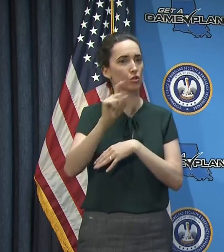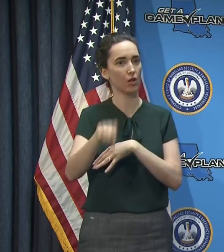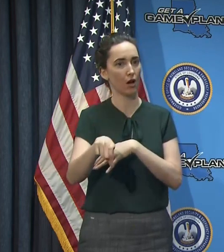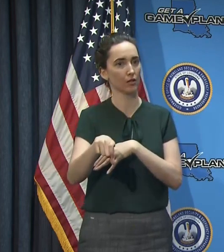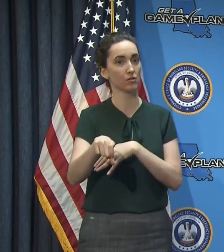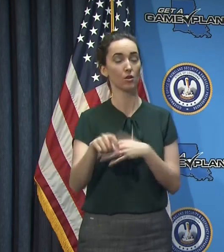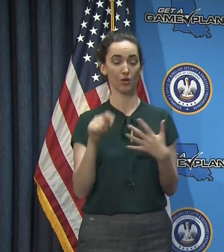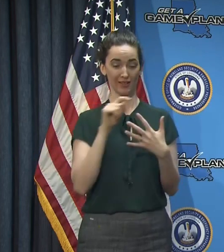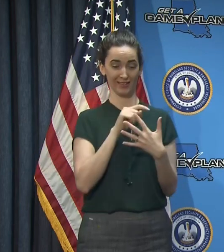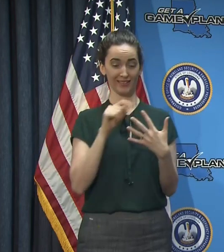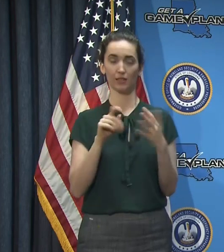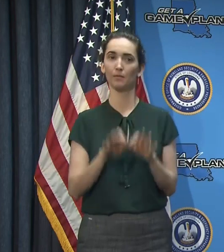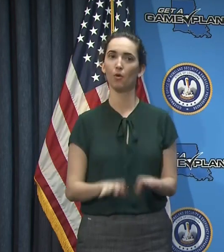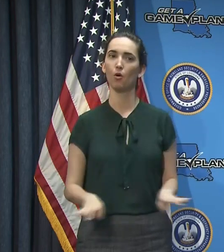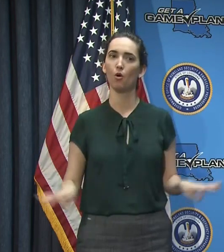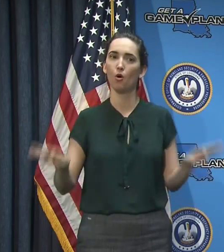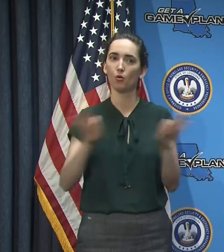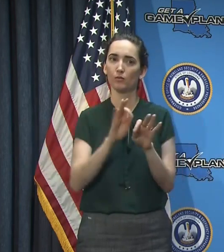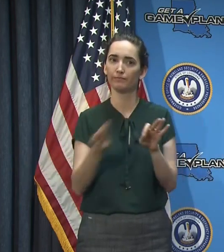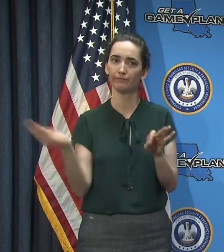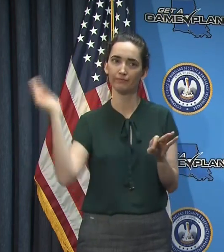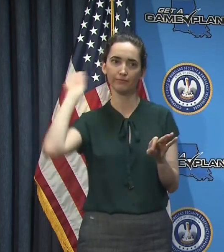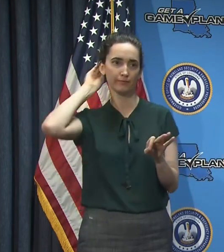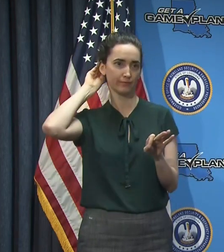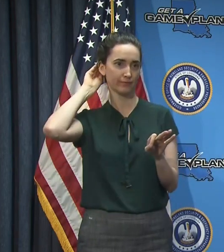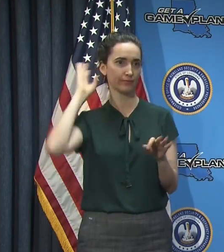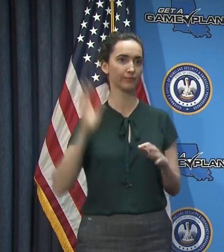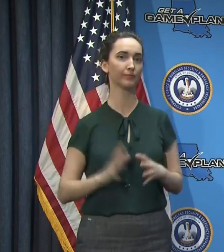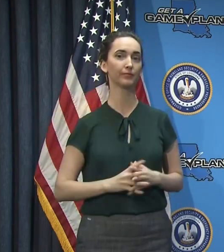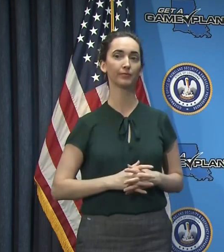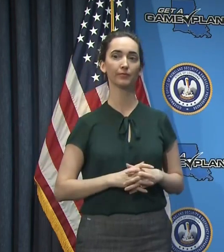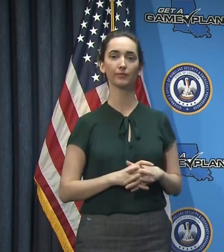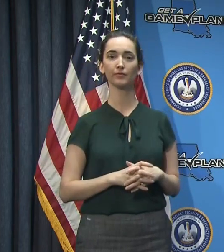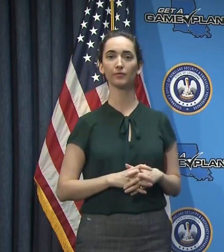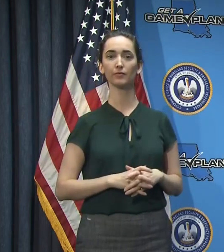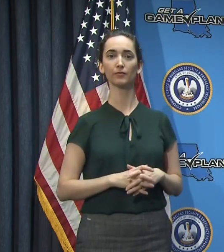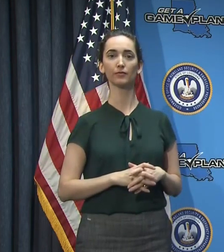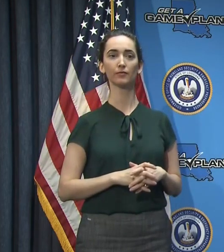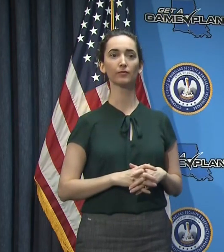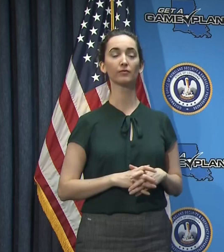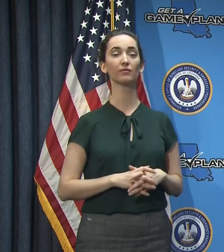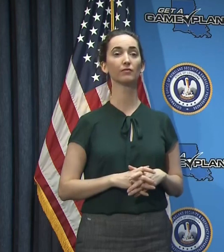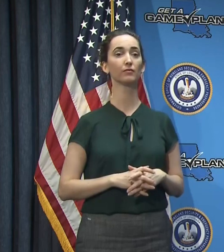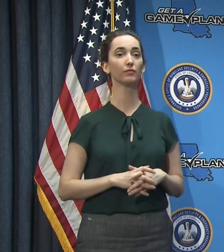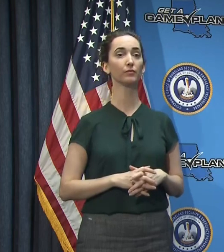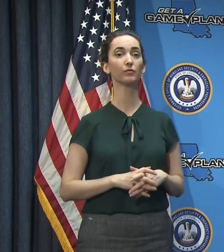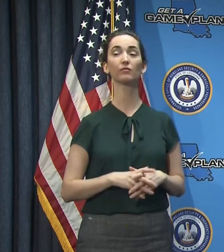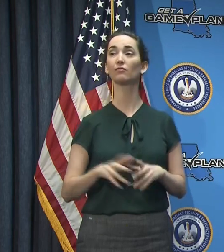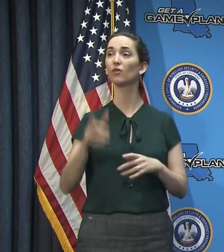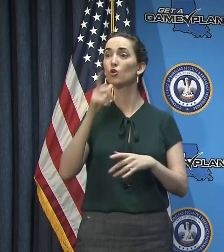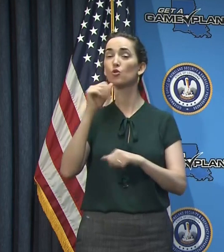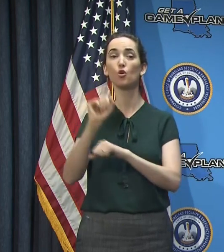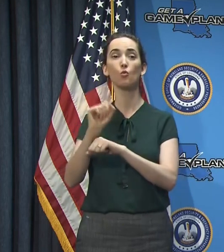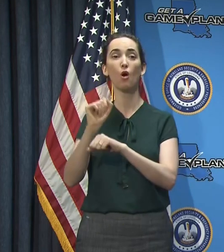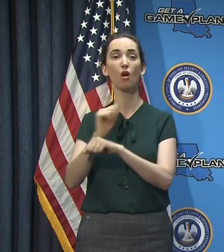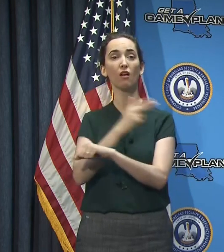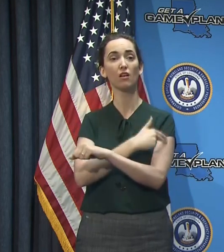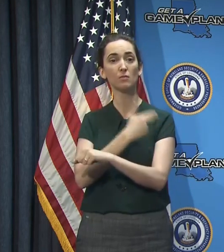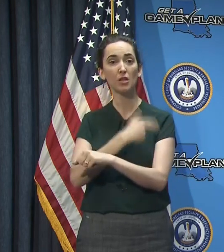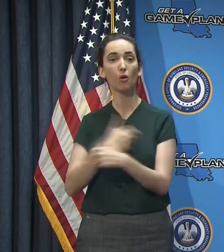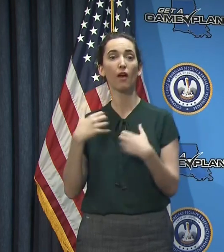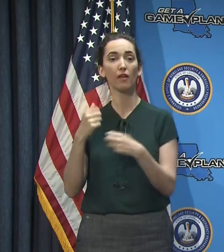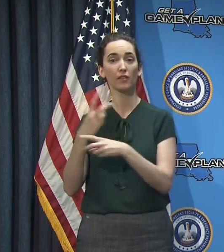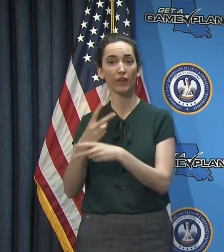incredibly important for people to know. We continue to owe all of our health care workers and first responders a tremendous debt of